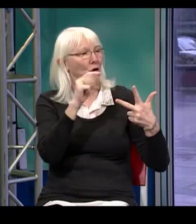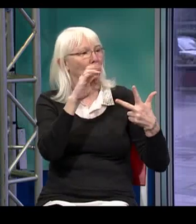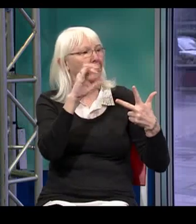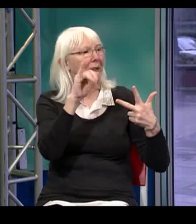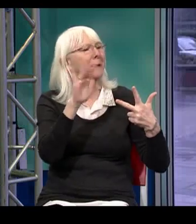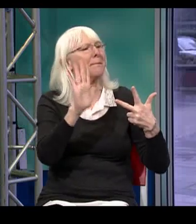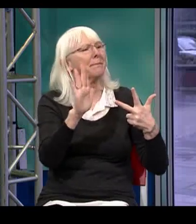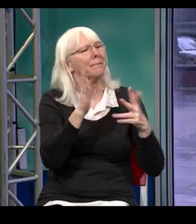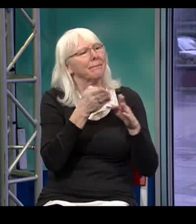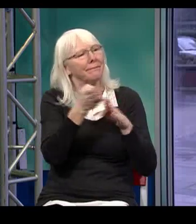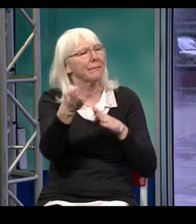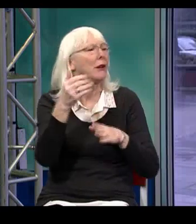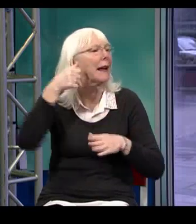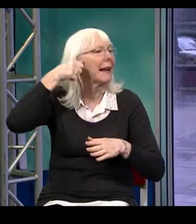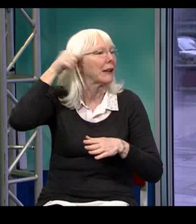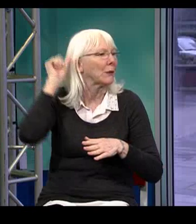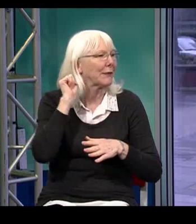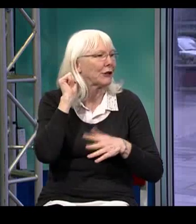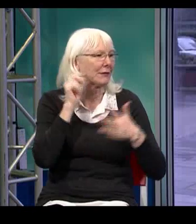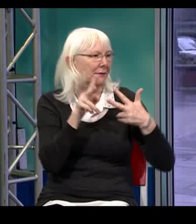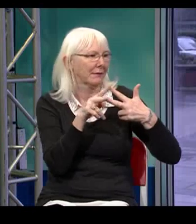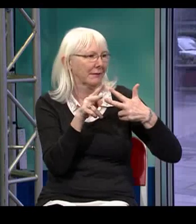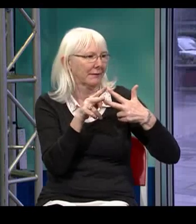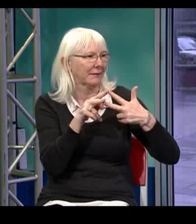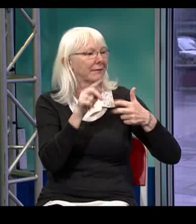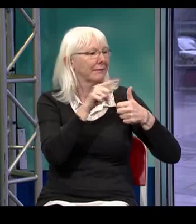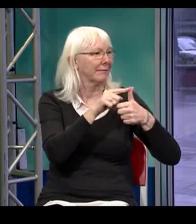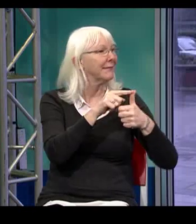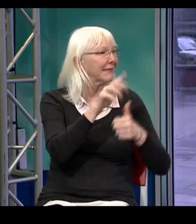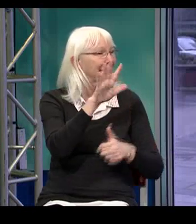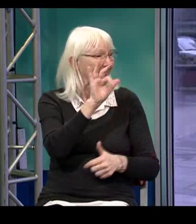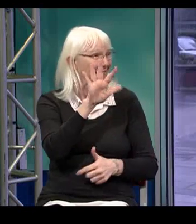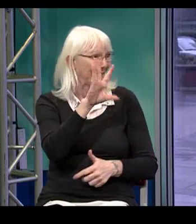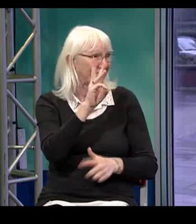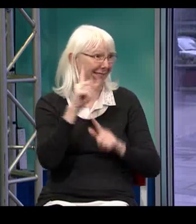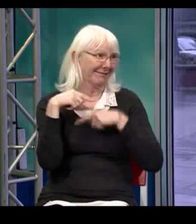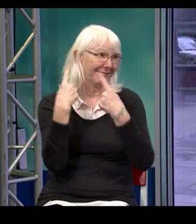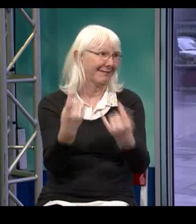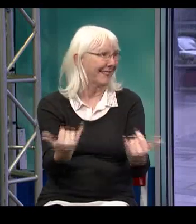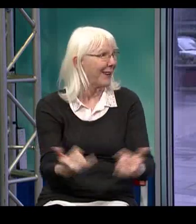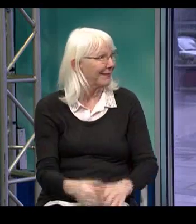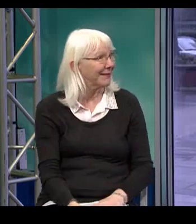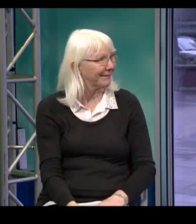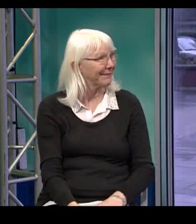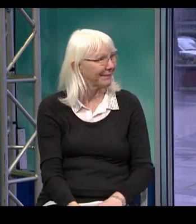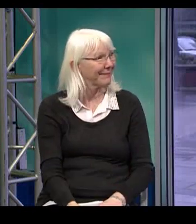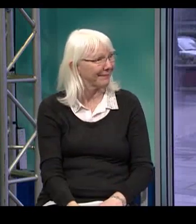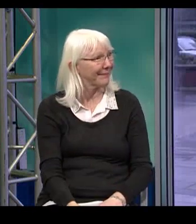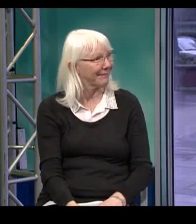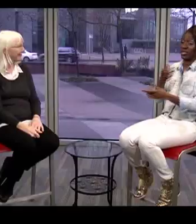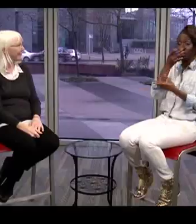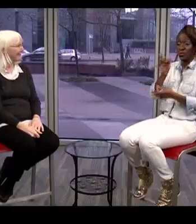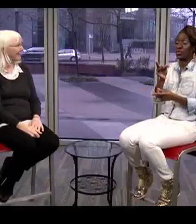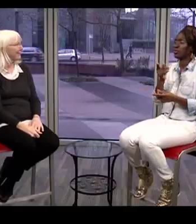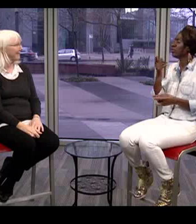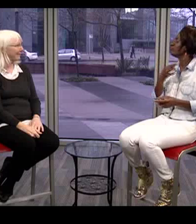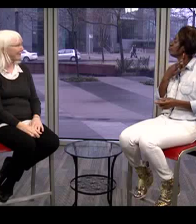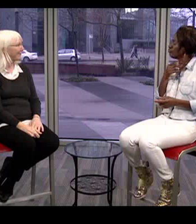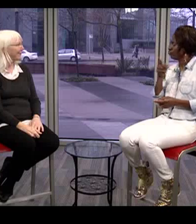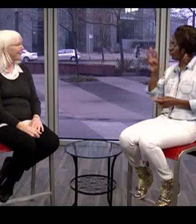Willow and Tri-Cities, they focus mostly on audiology services. But our main office in West 7th has been operating since